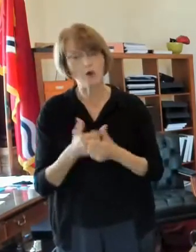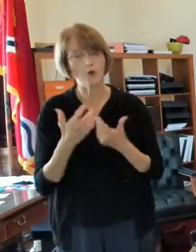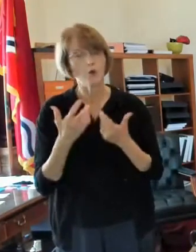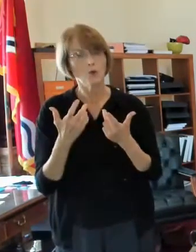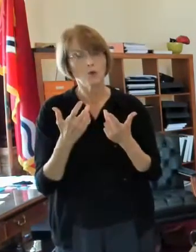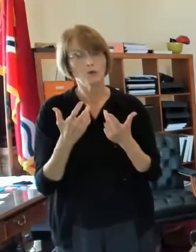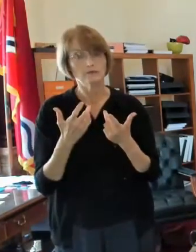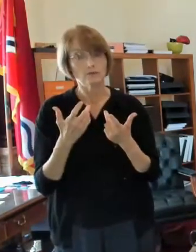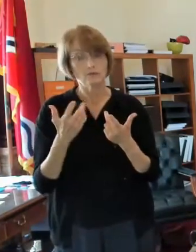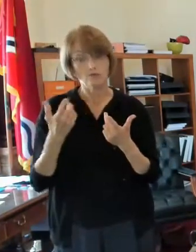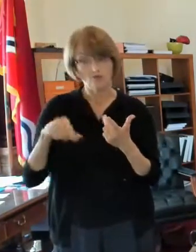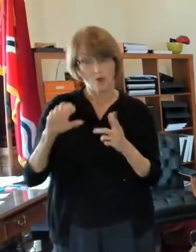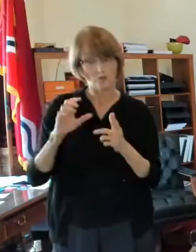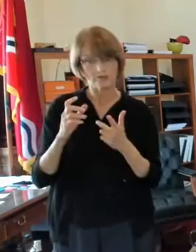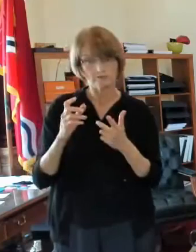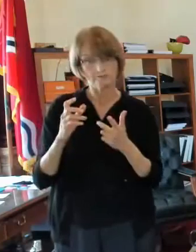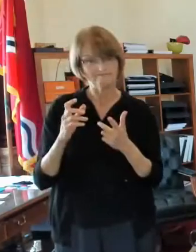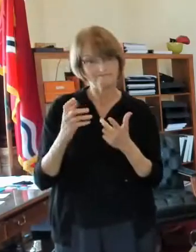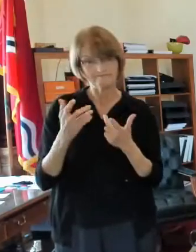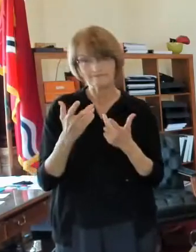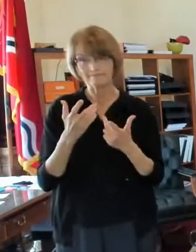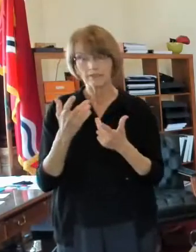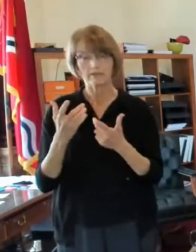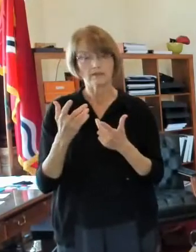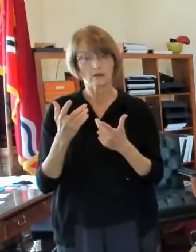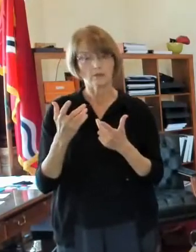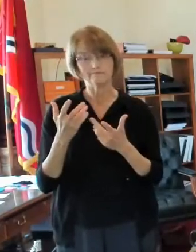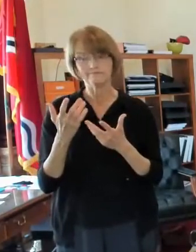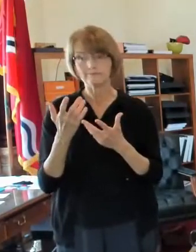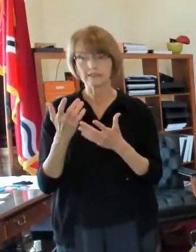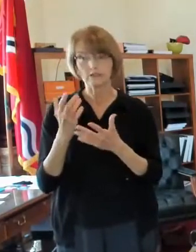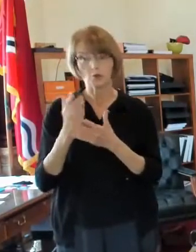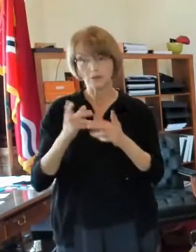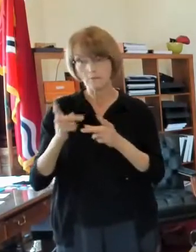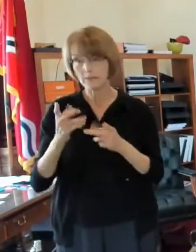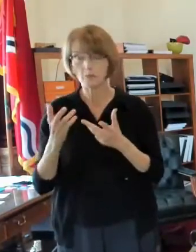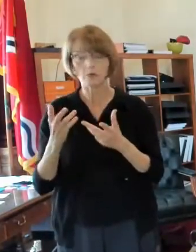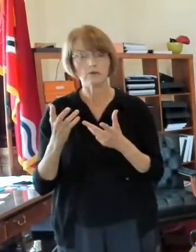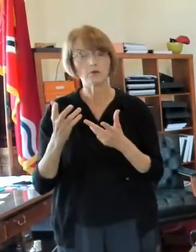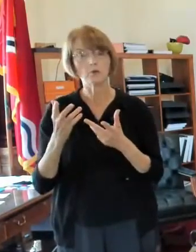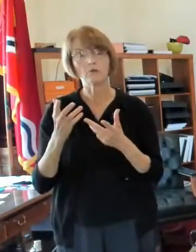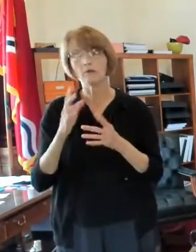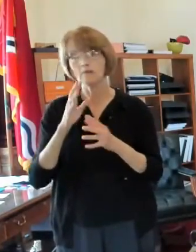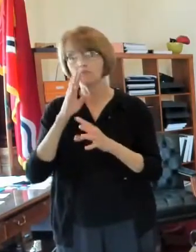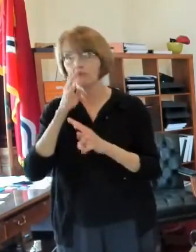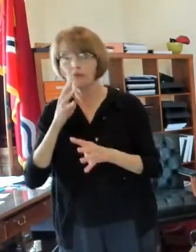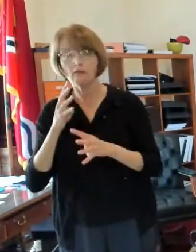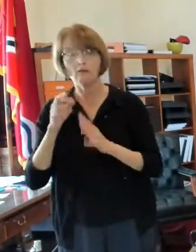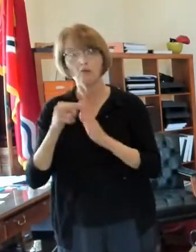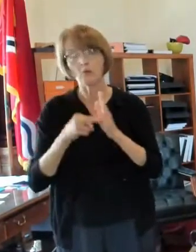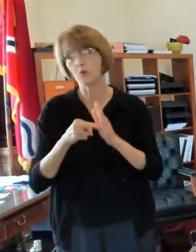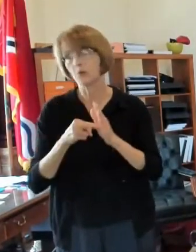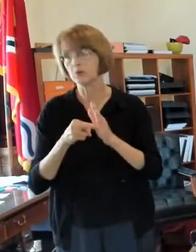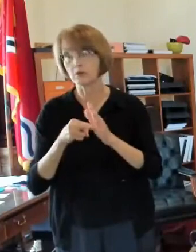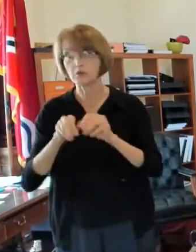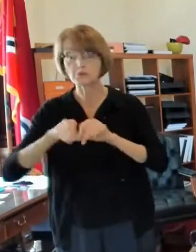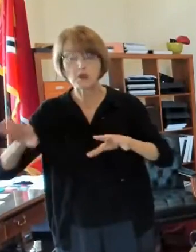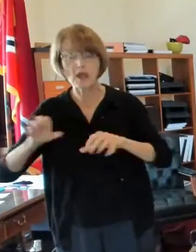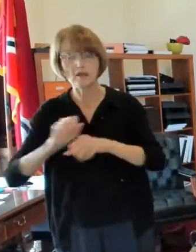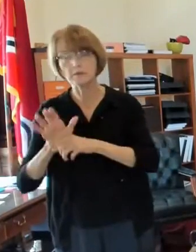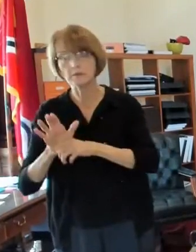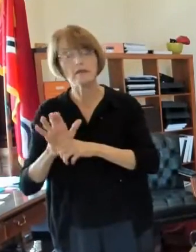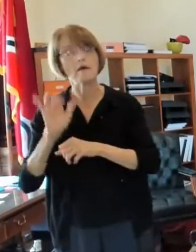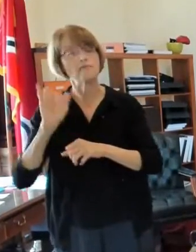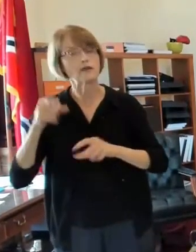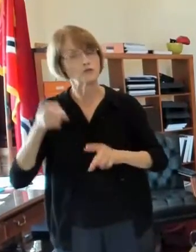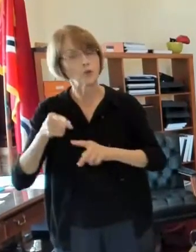um having super spreaders and a real real increase so that's that's the reason for it as i